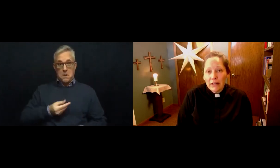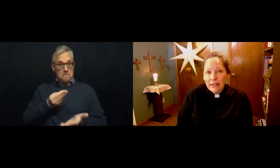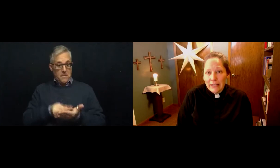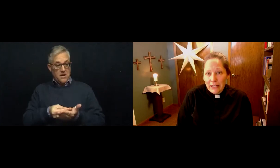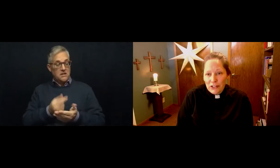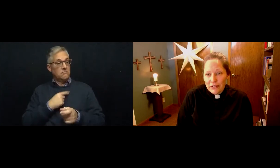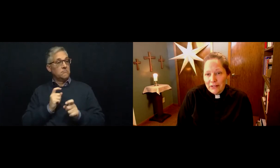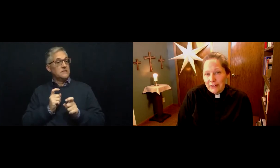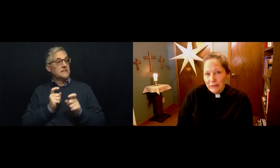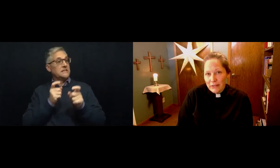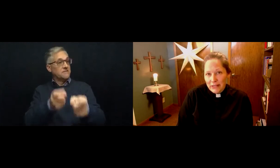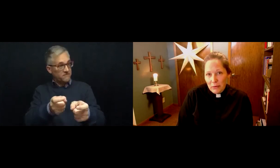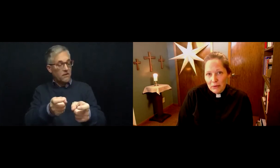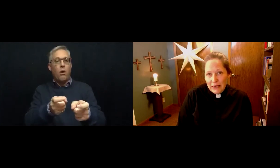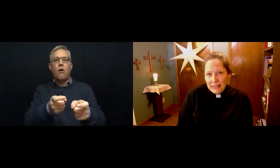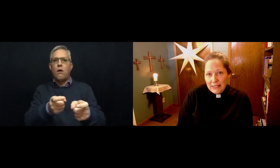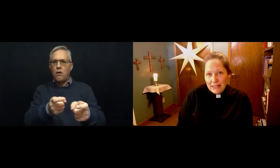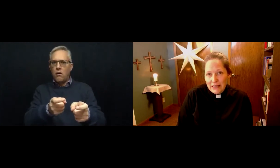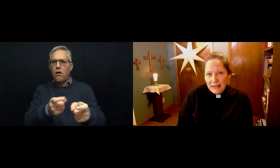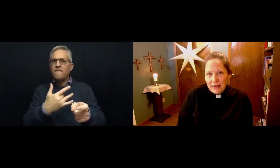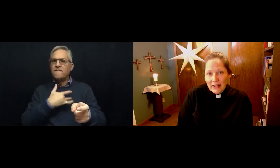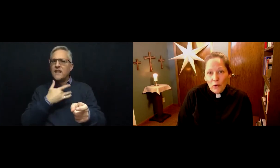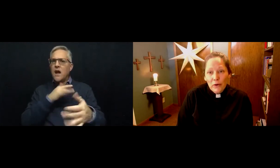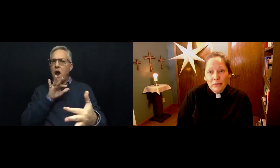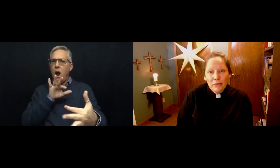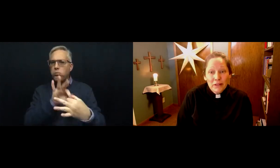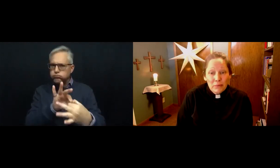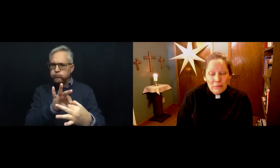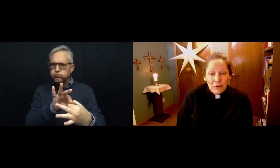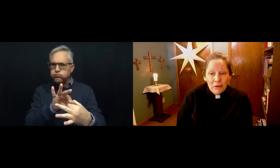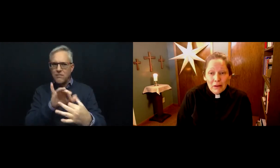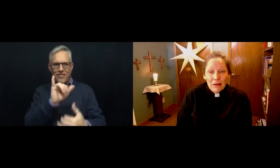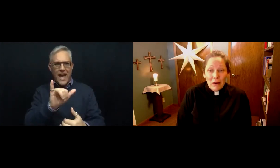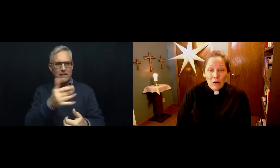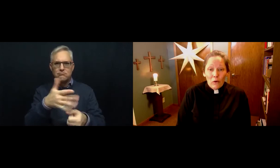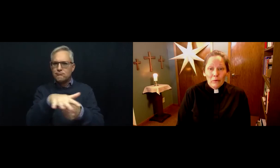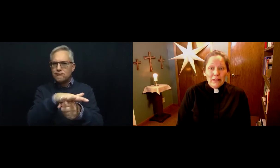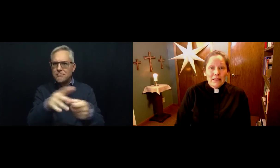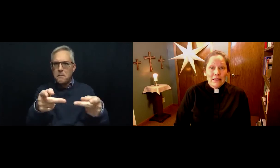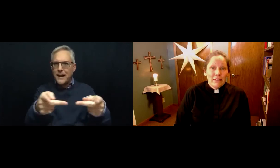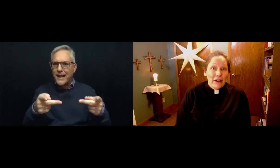connection with that place or with the people or with the event